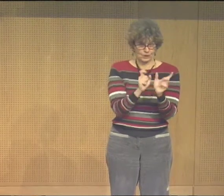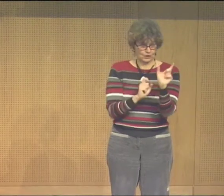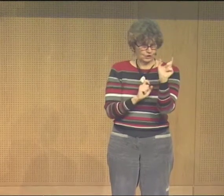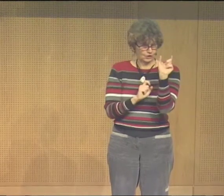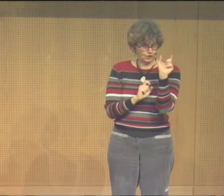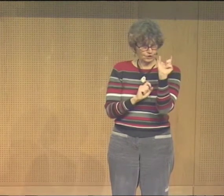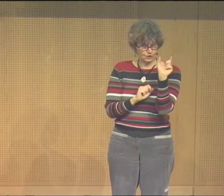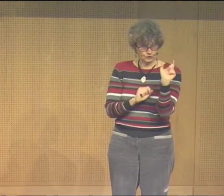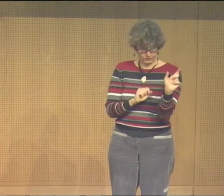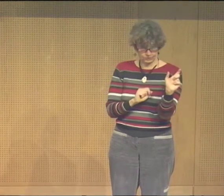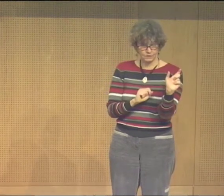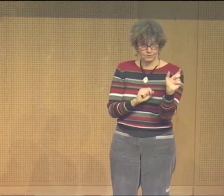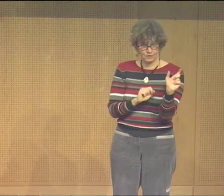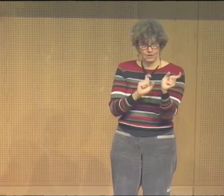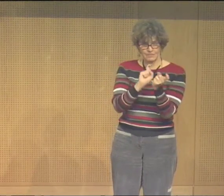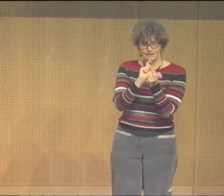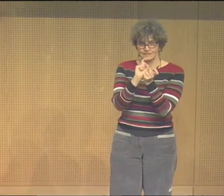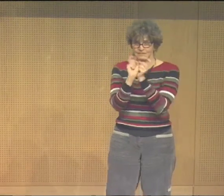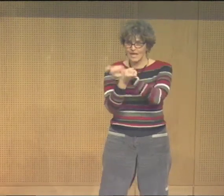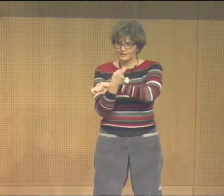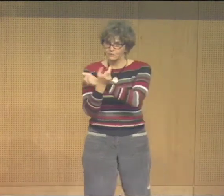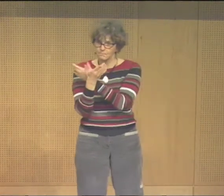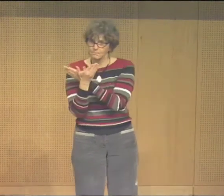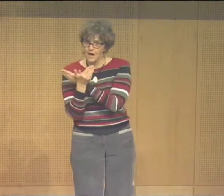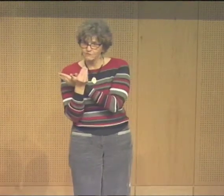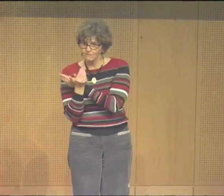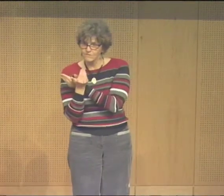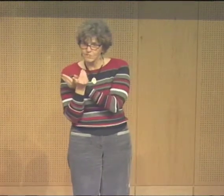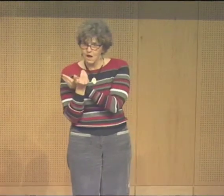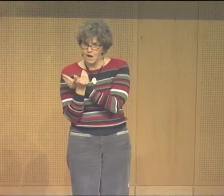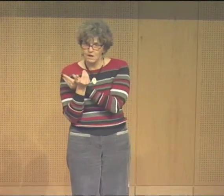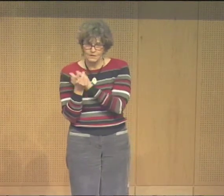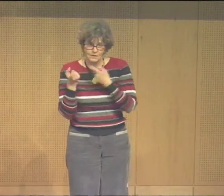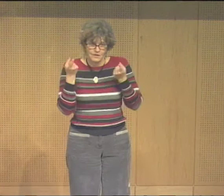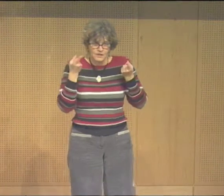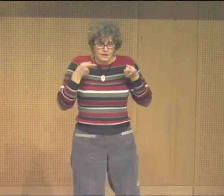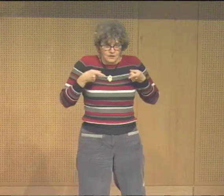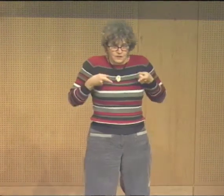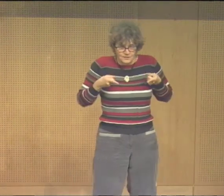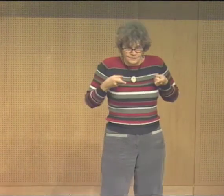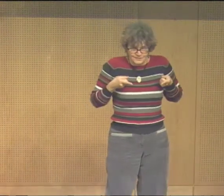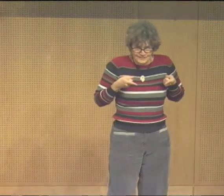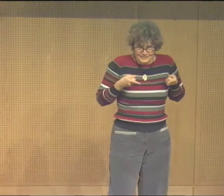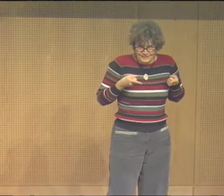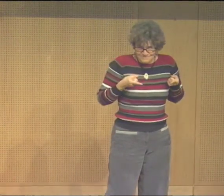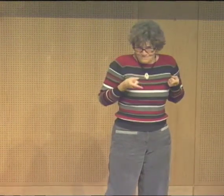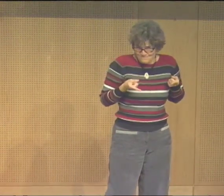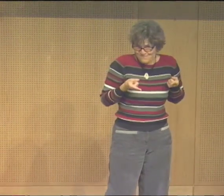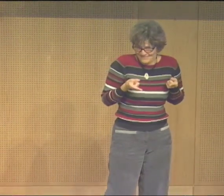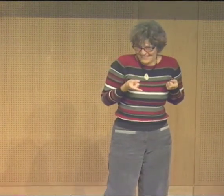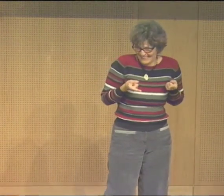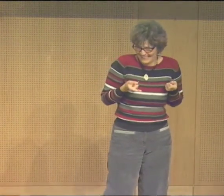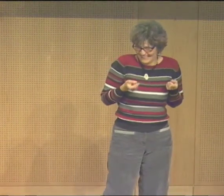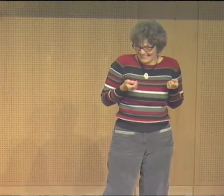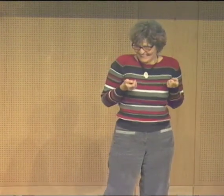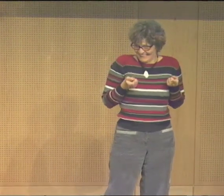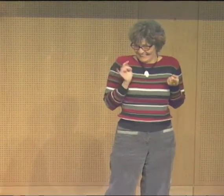You know that when a caterpillar... After a caterpillar is born, at some point in his life... you're talking about, right? Yes, yes. spell it.